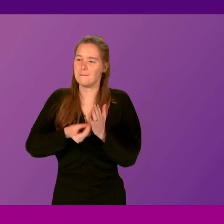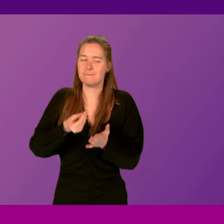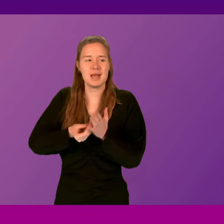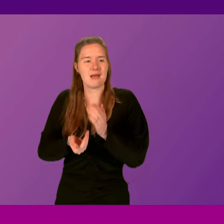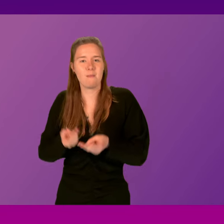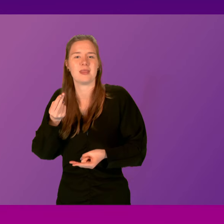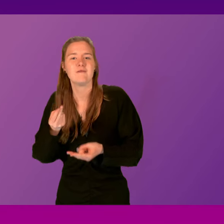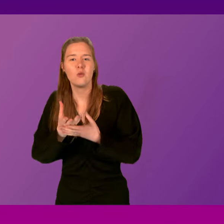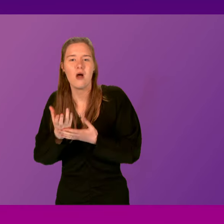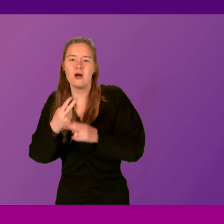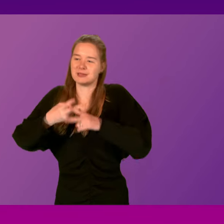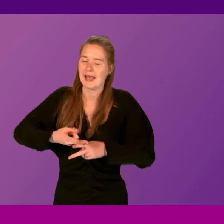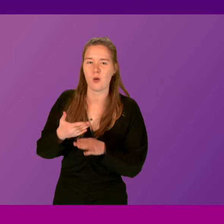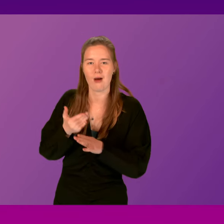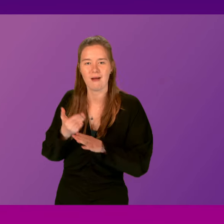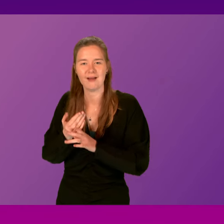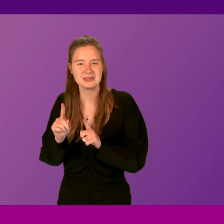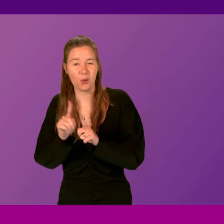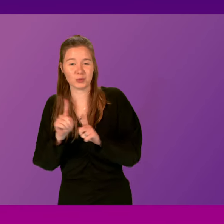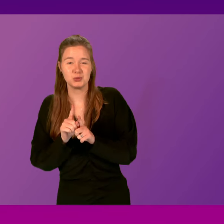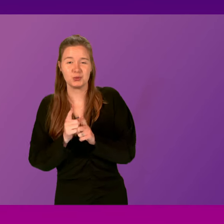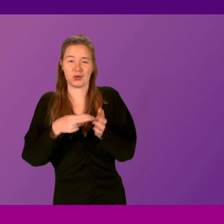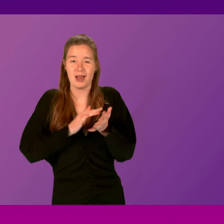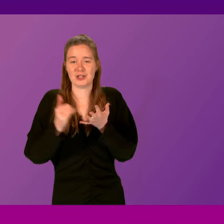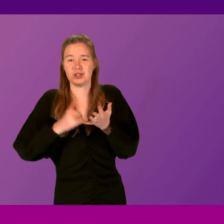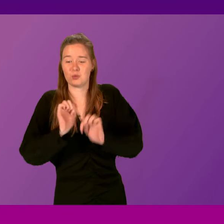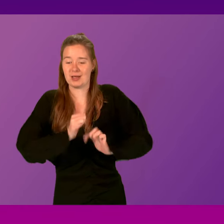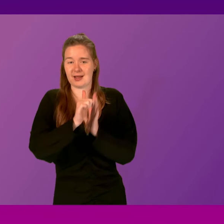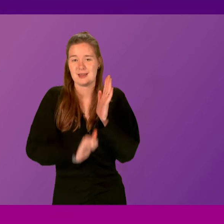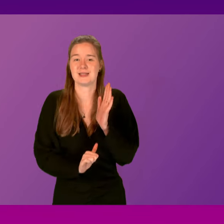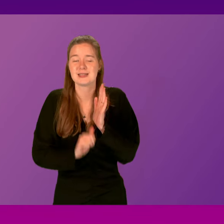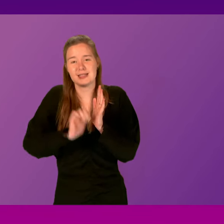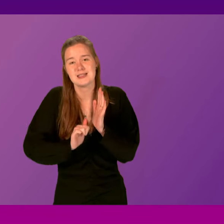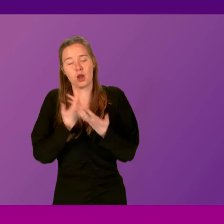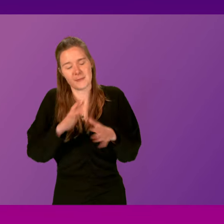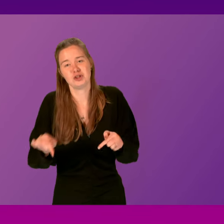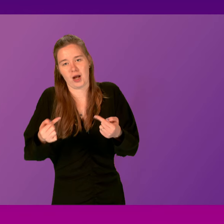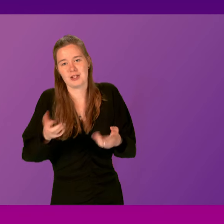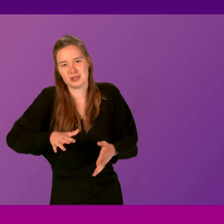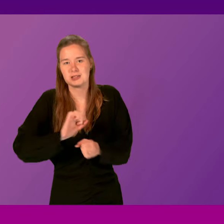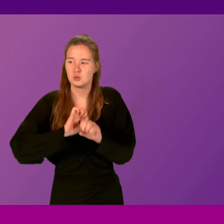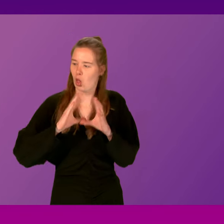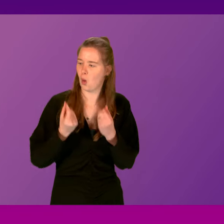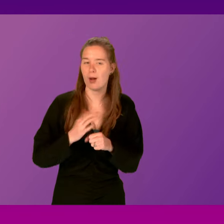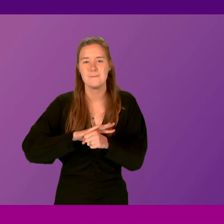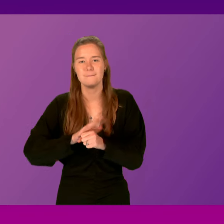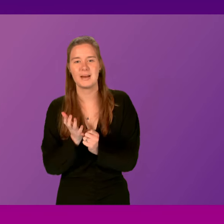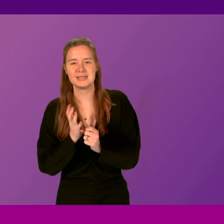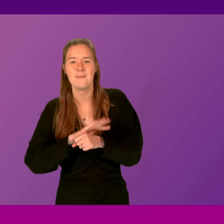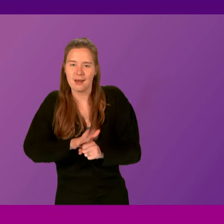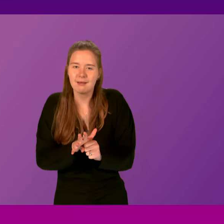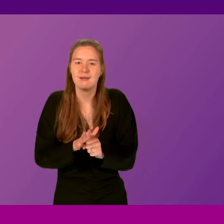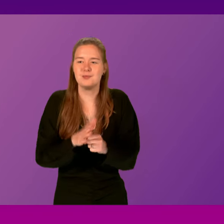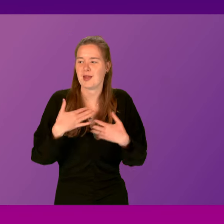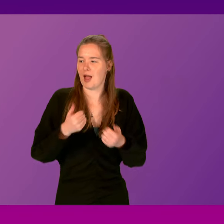to our care workers. As for the NHS waiting lists, of course, there are challenges. The global pandemic has impacted health